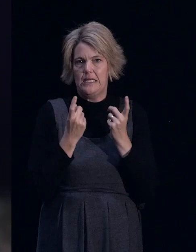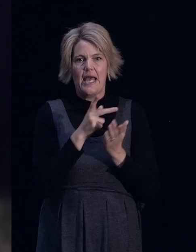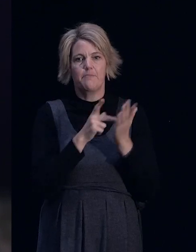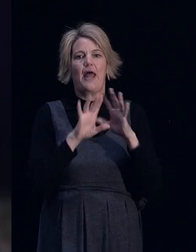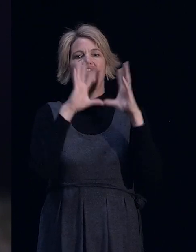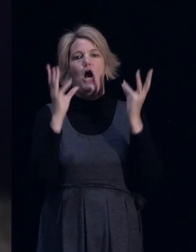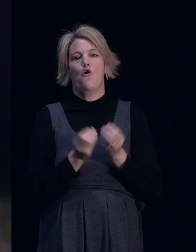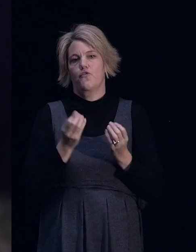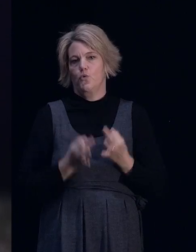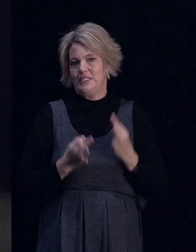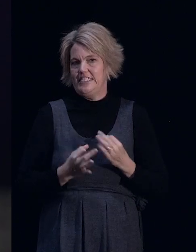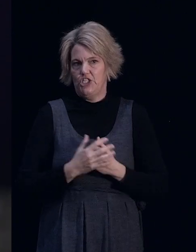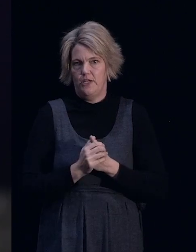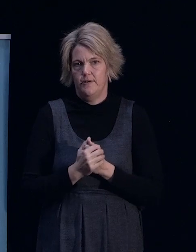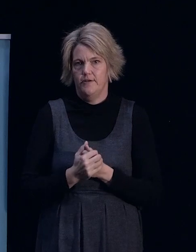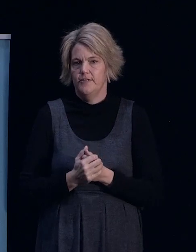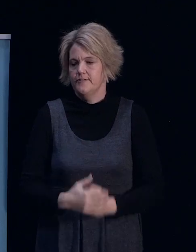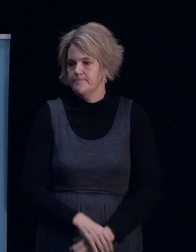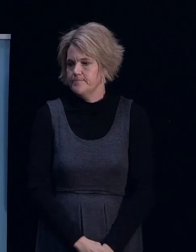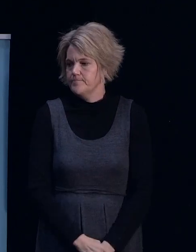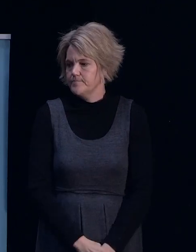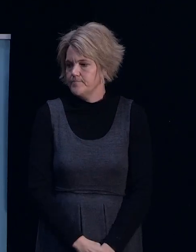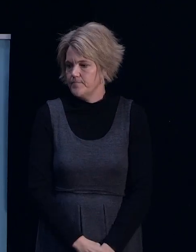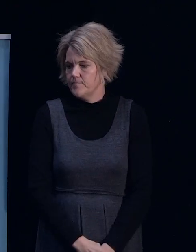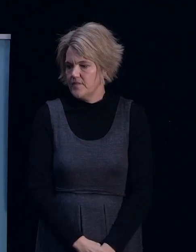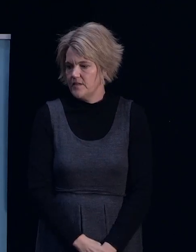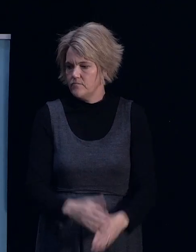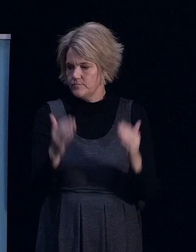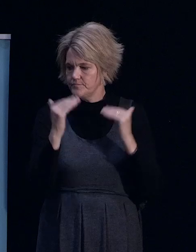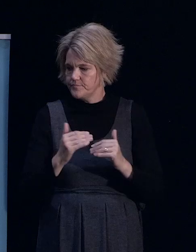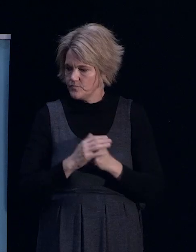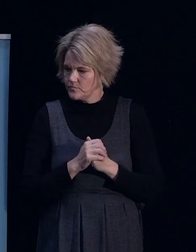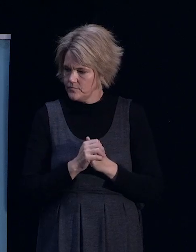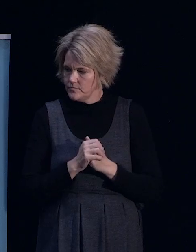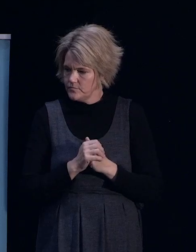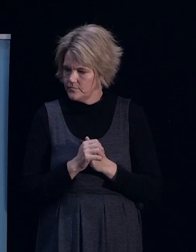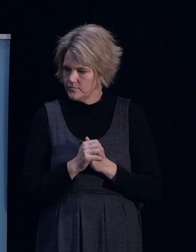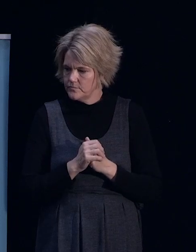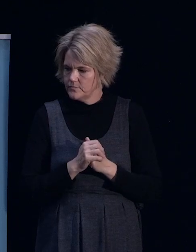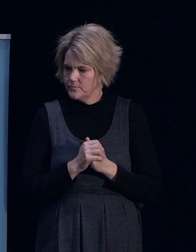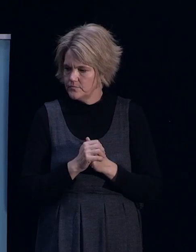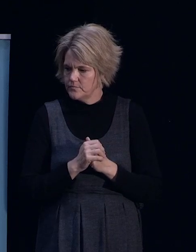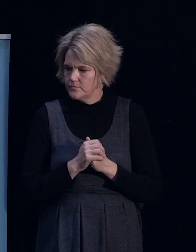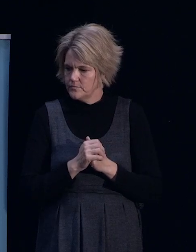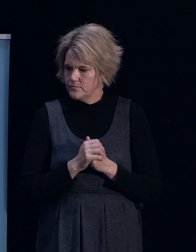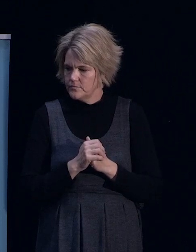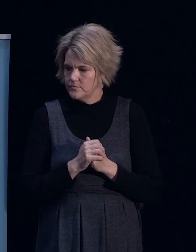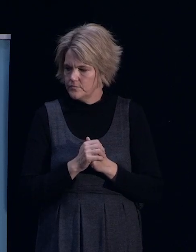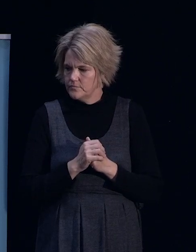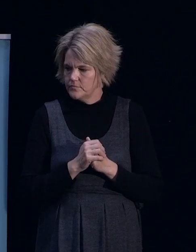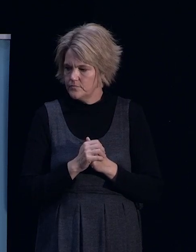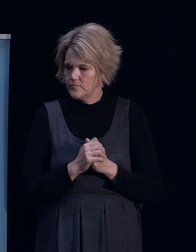position. Okay. Well, that's great. Right. So the next area of questions around,